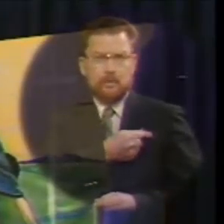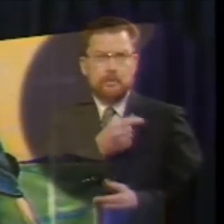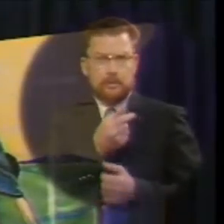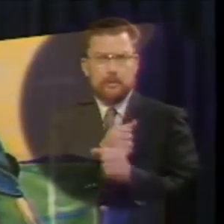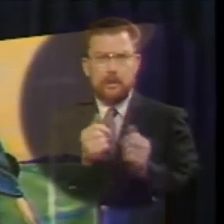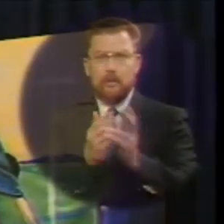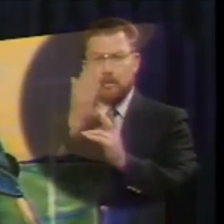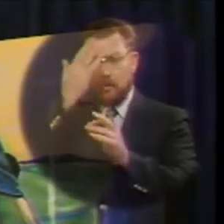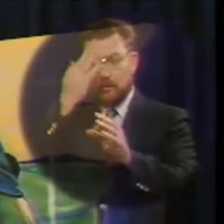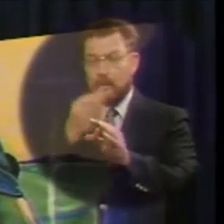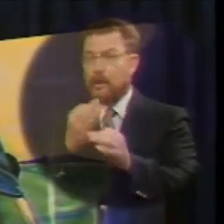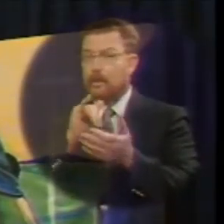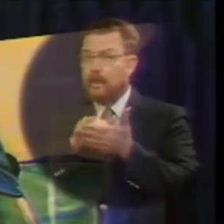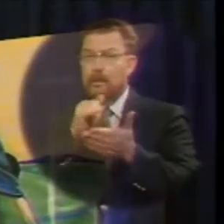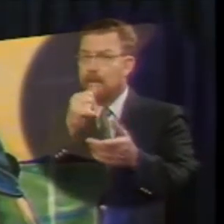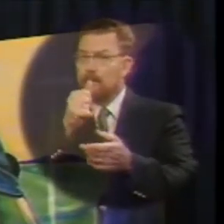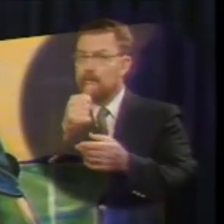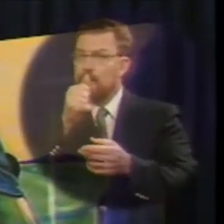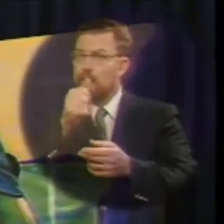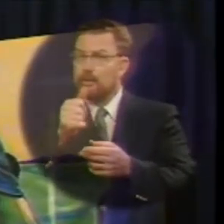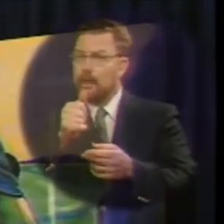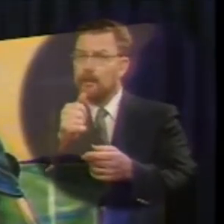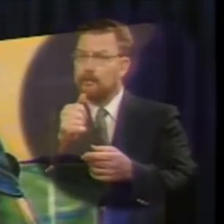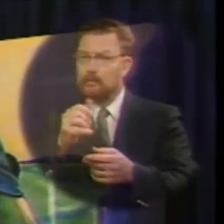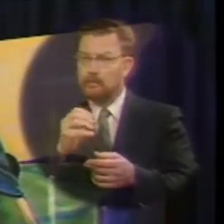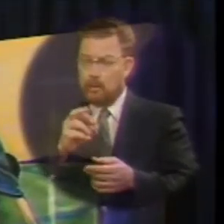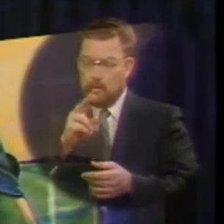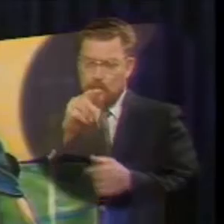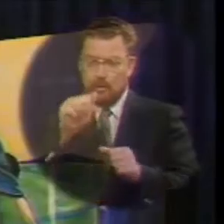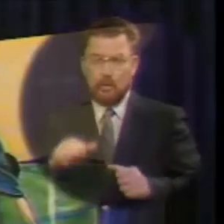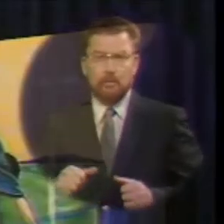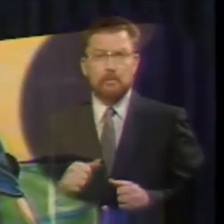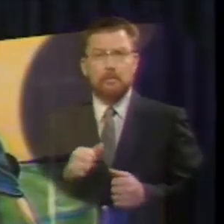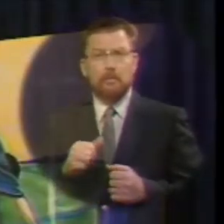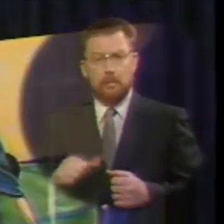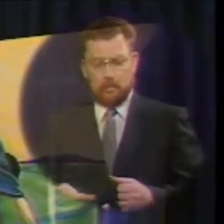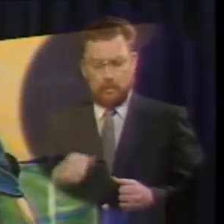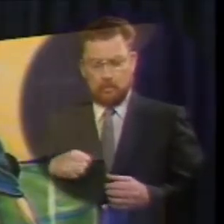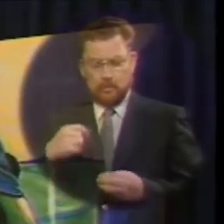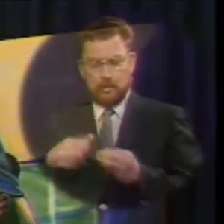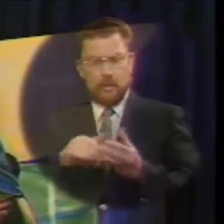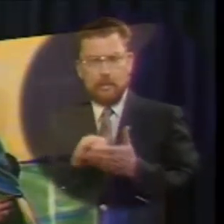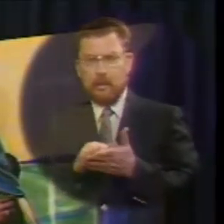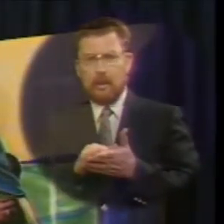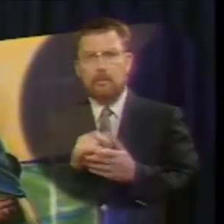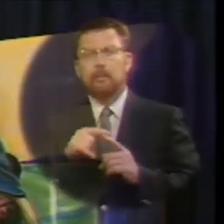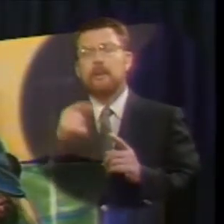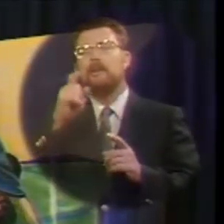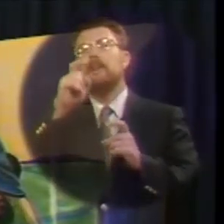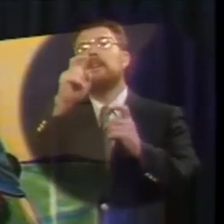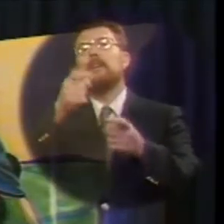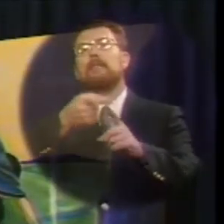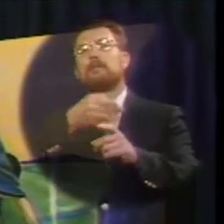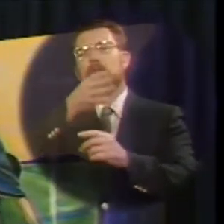that not of yourselves it is the gift of god not of works lest any man should boast